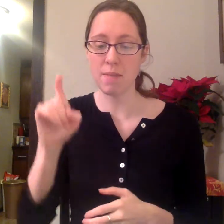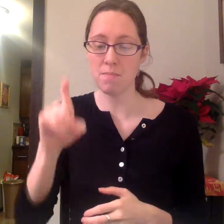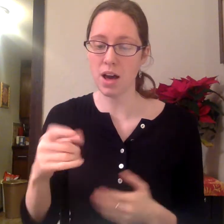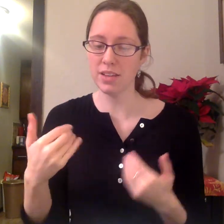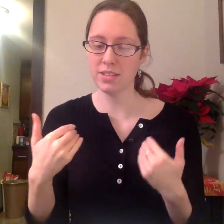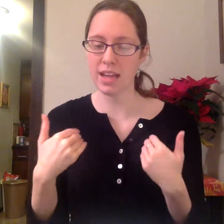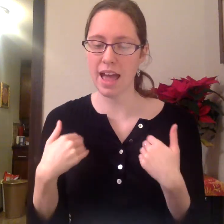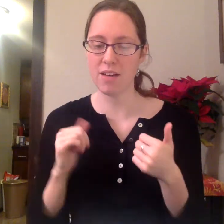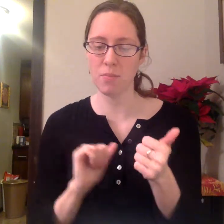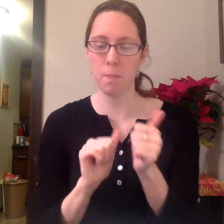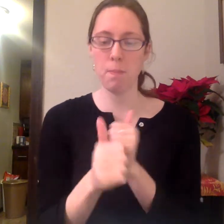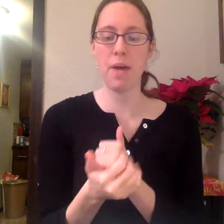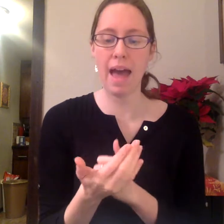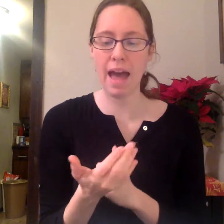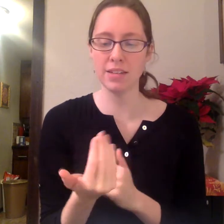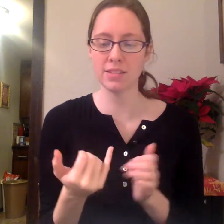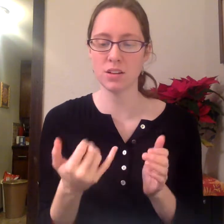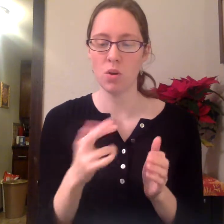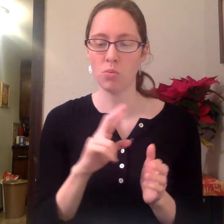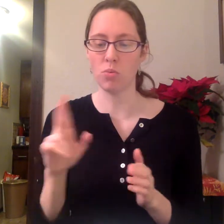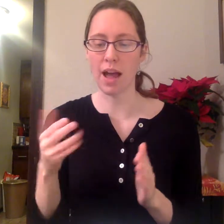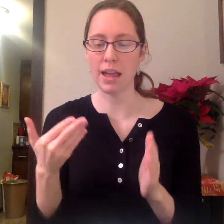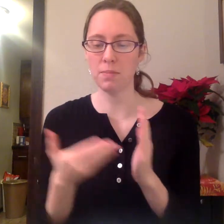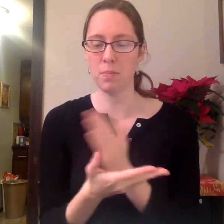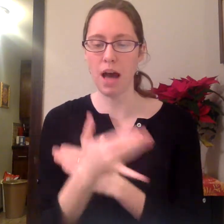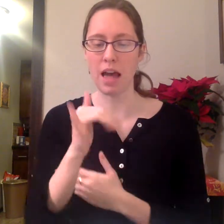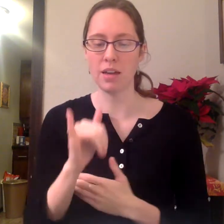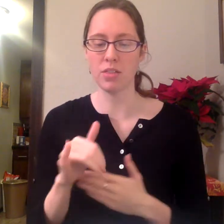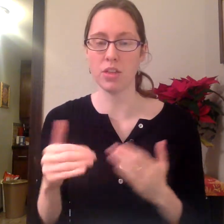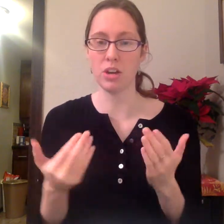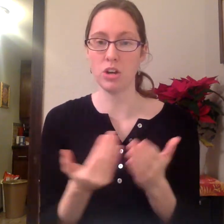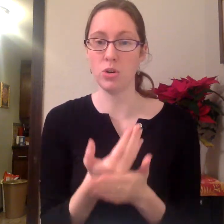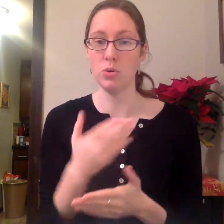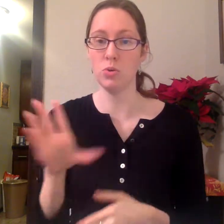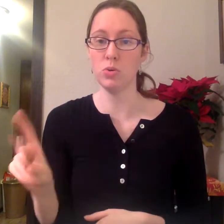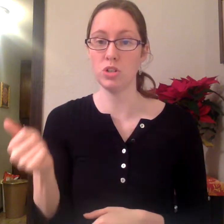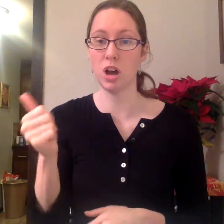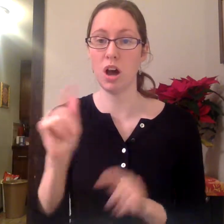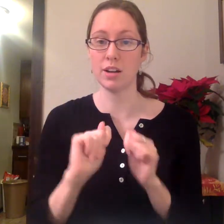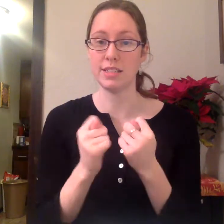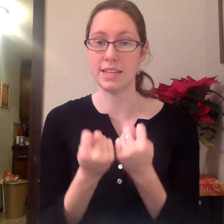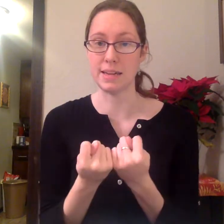must have passed right by the new dog team.